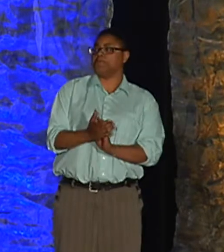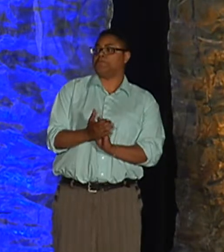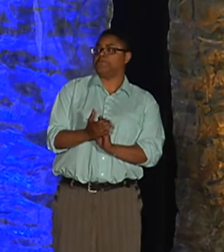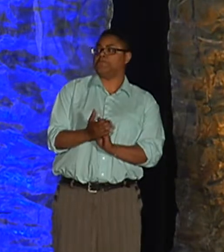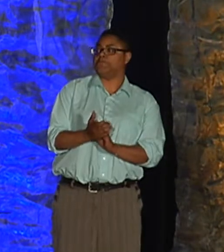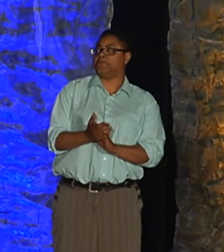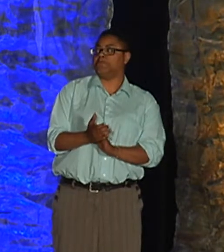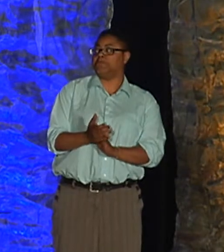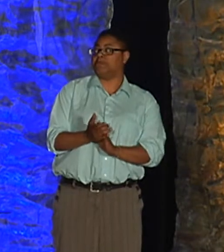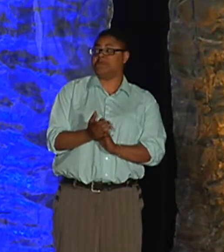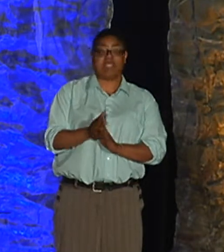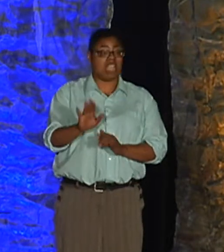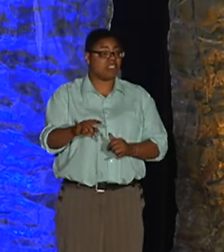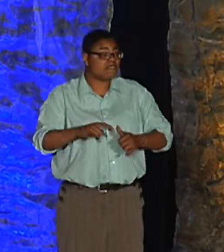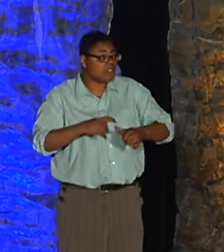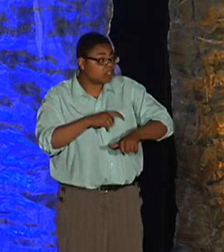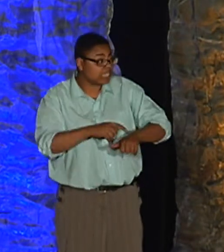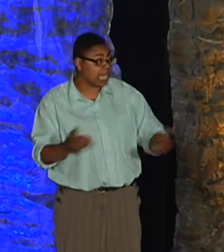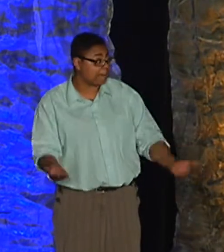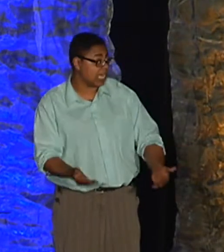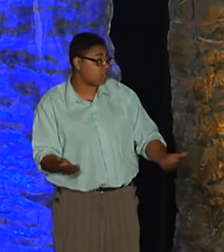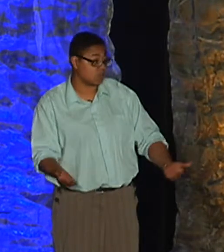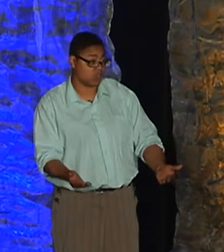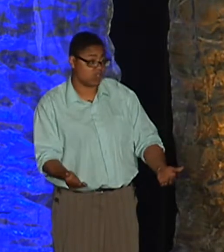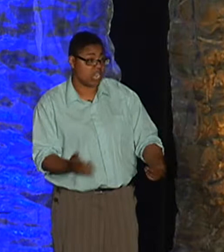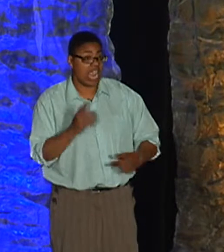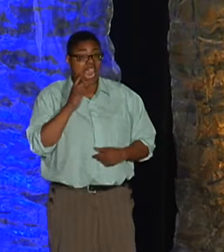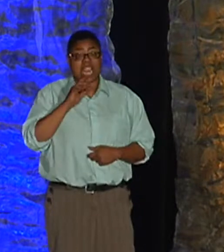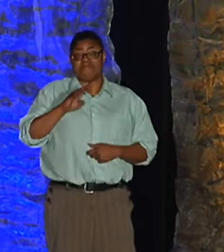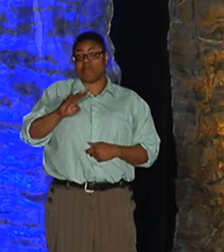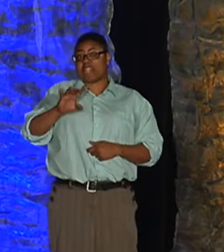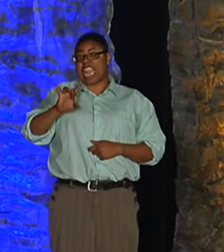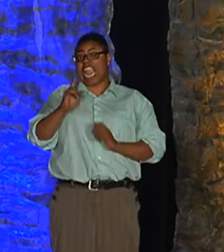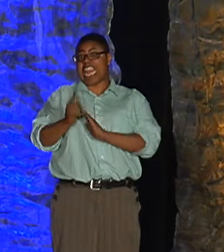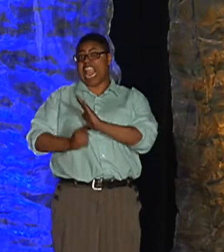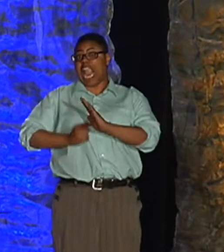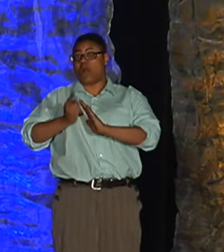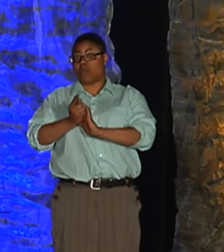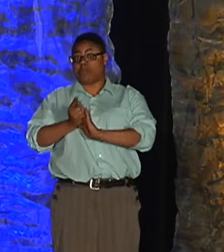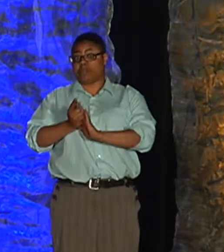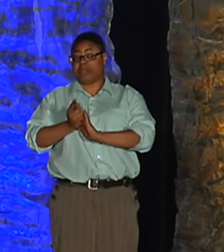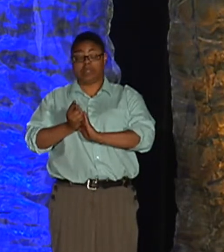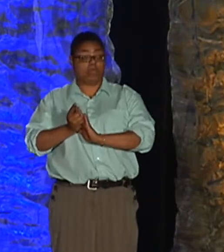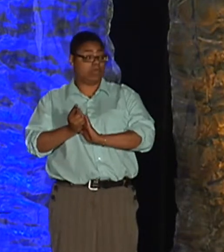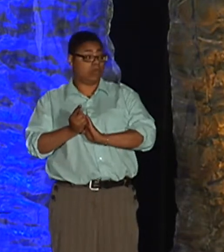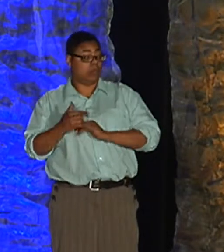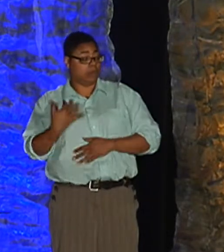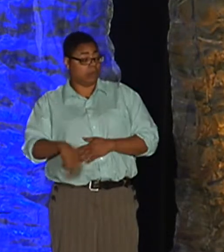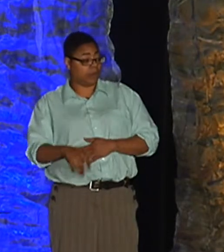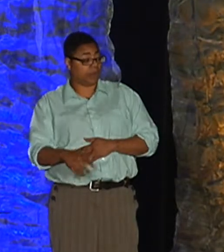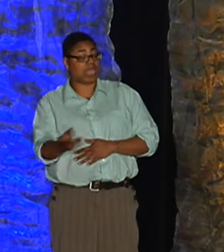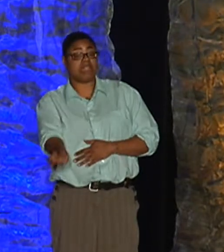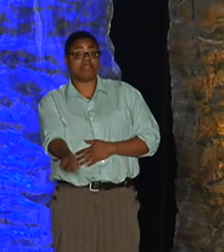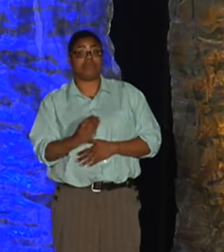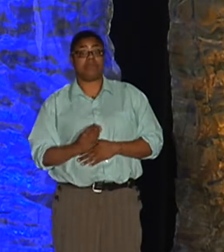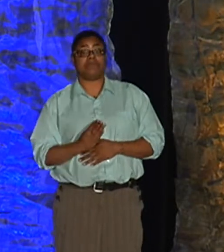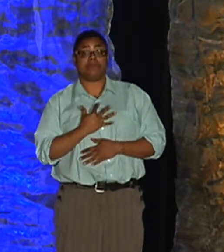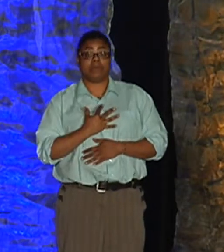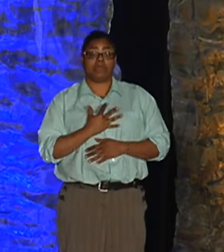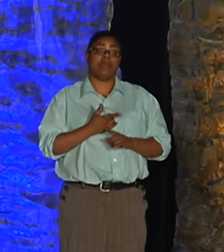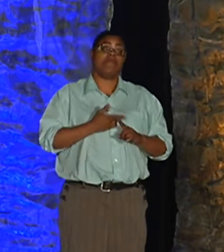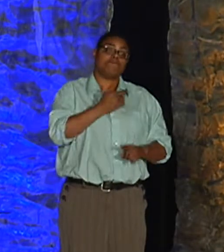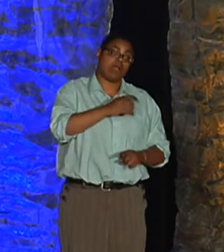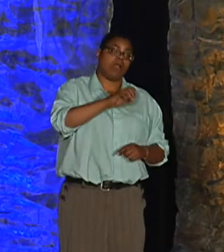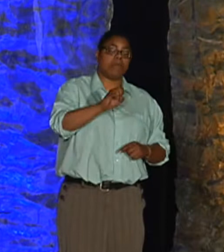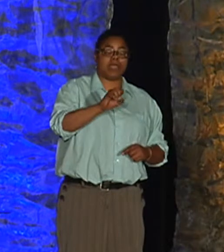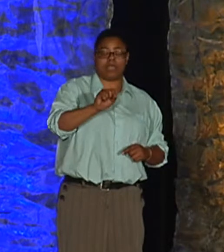It is my first time here, and in less than 48 hours, I've really come to be incredibly inspired by this organization and by